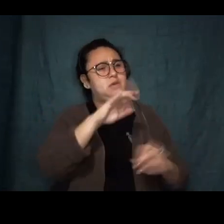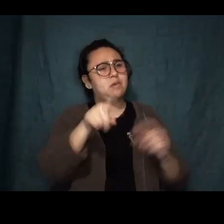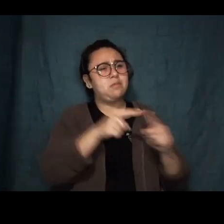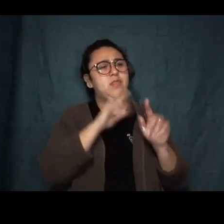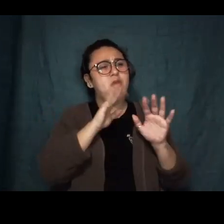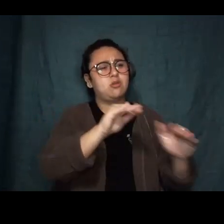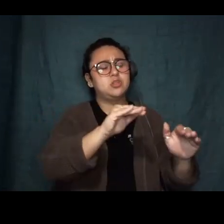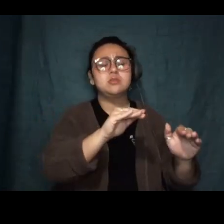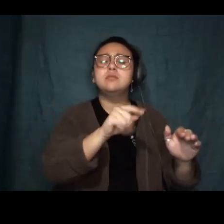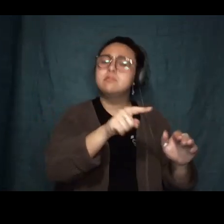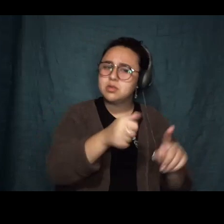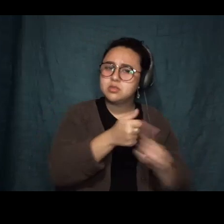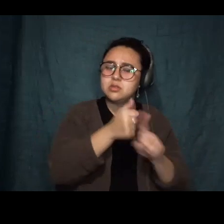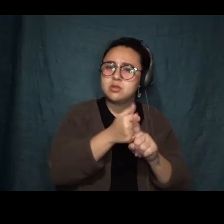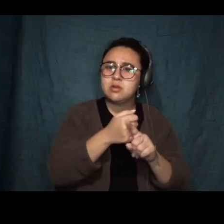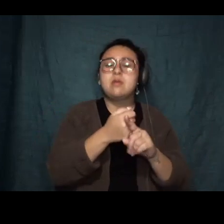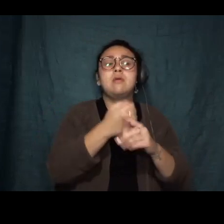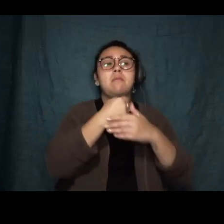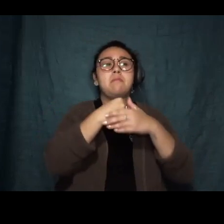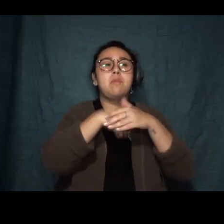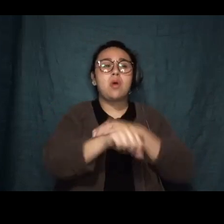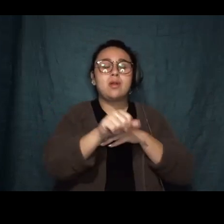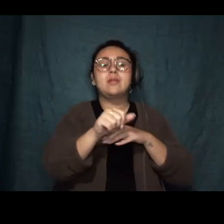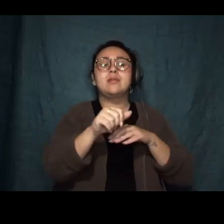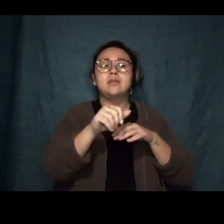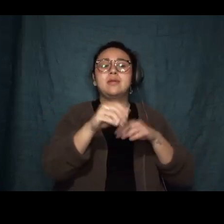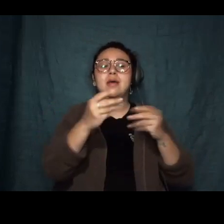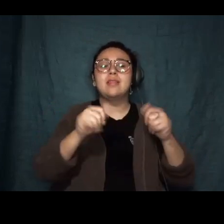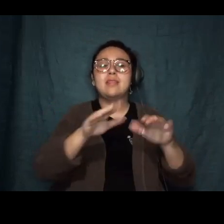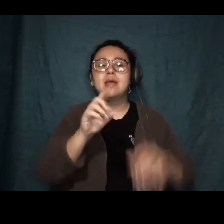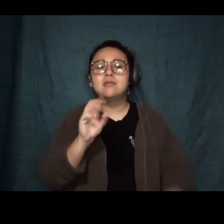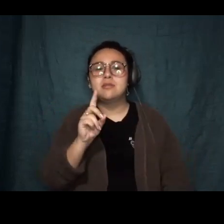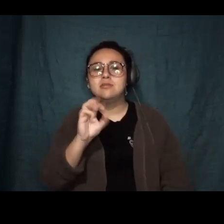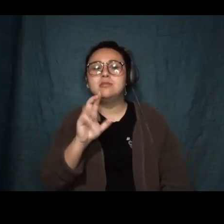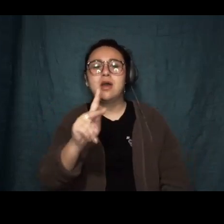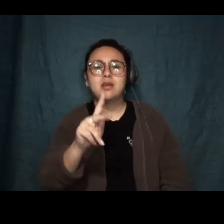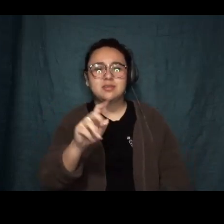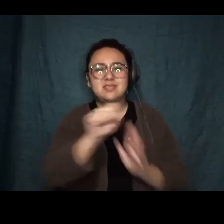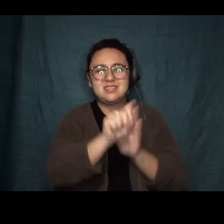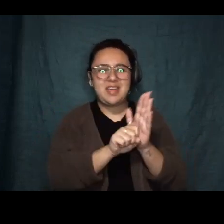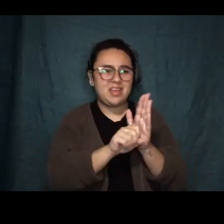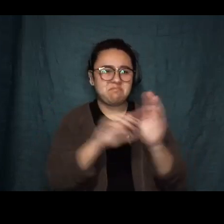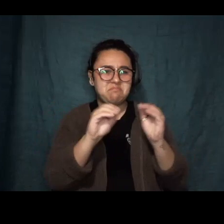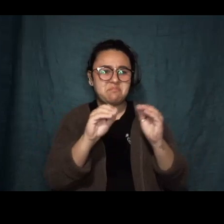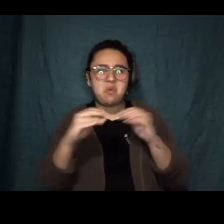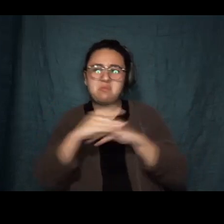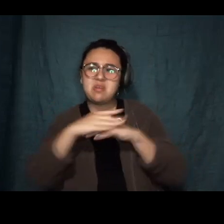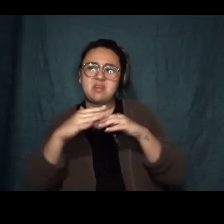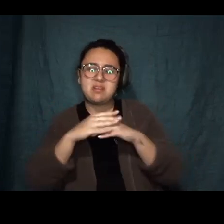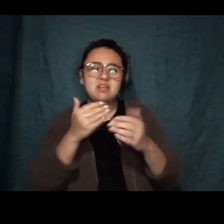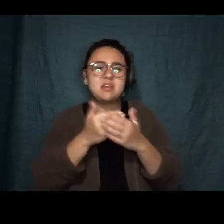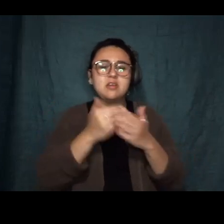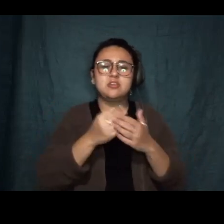born in a landlocked state, and at 30, it seemed the closest she might get to the sea was her job working the gift shop in lobby of the Titanic.